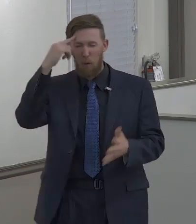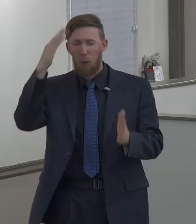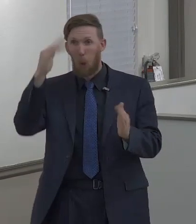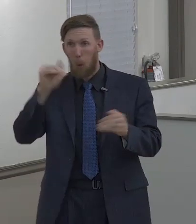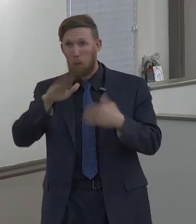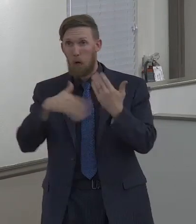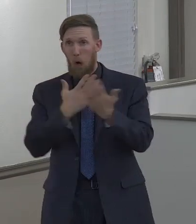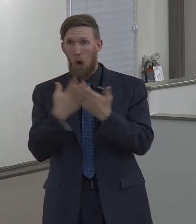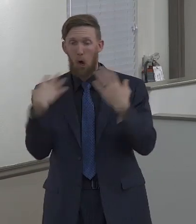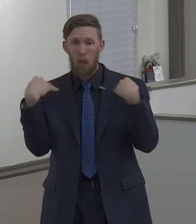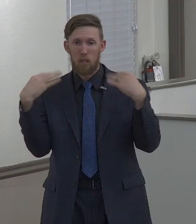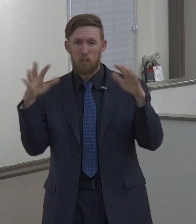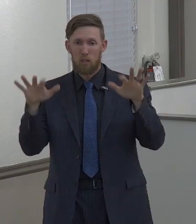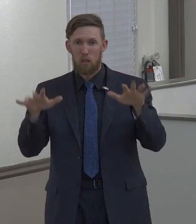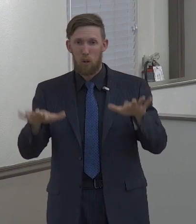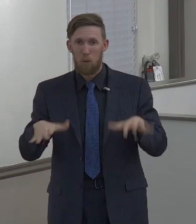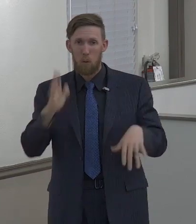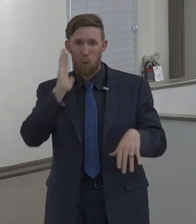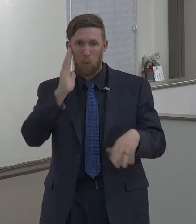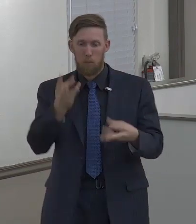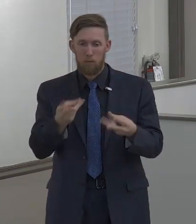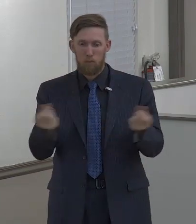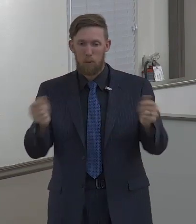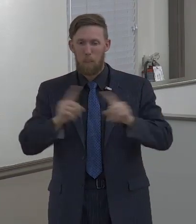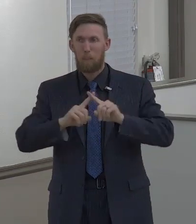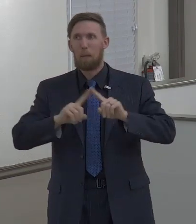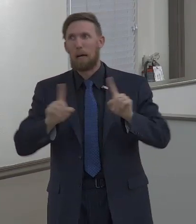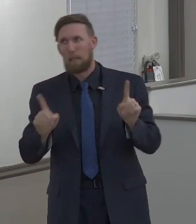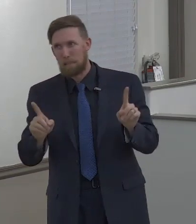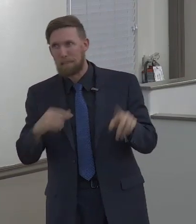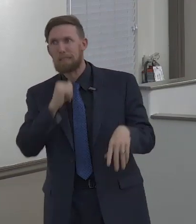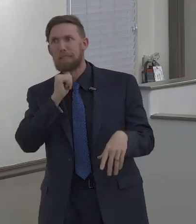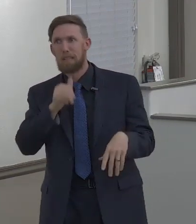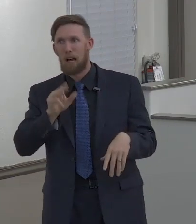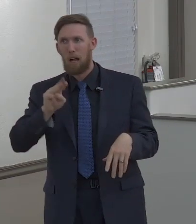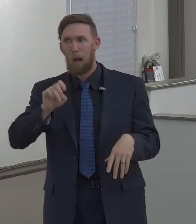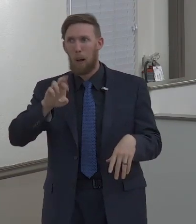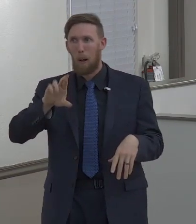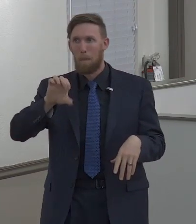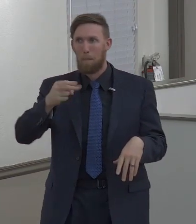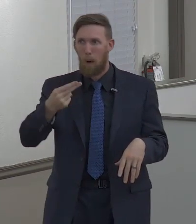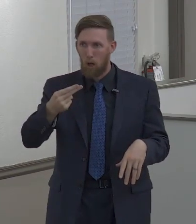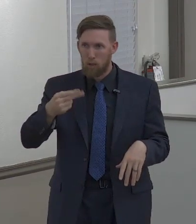I was hoping we were done with all the snow too, but it is not even March yet.